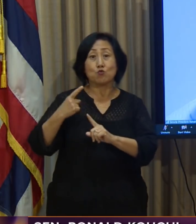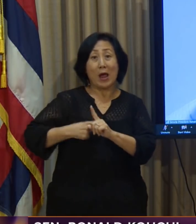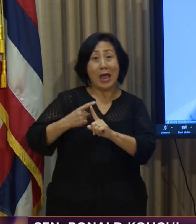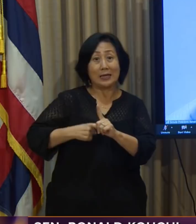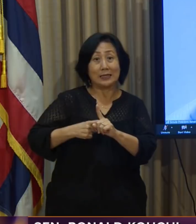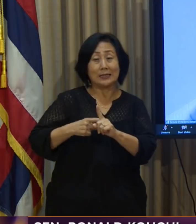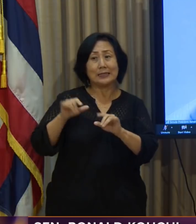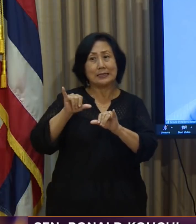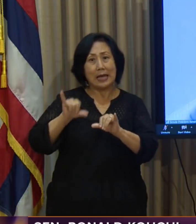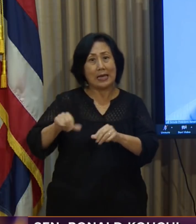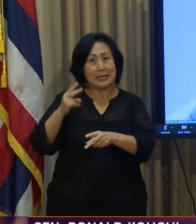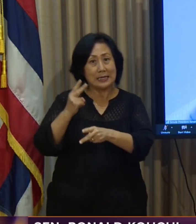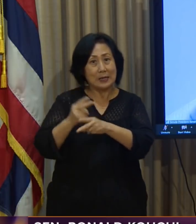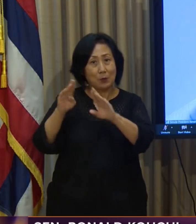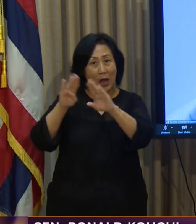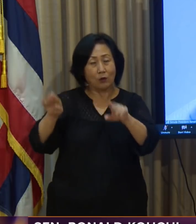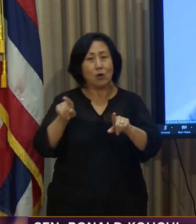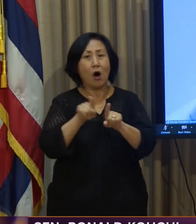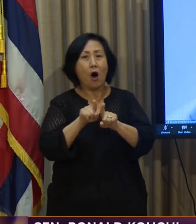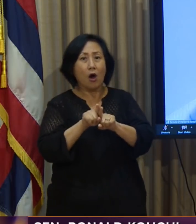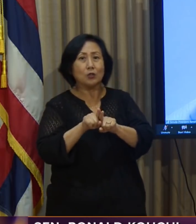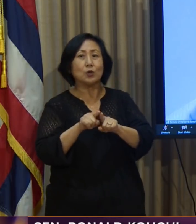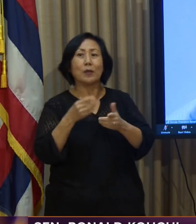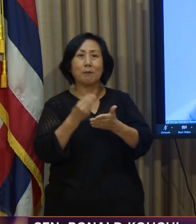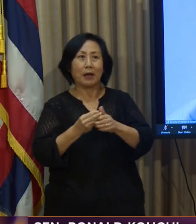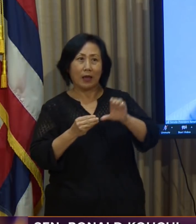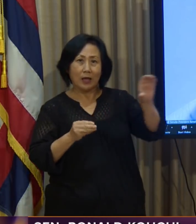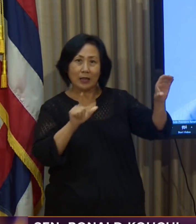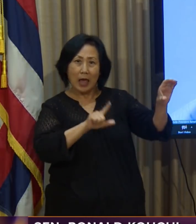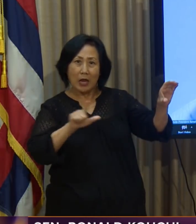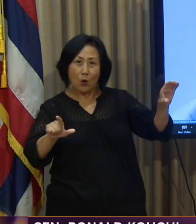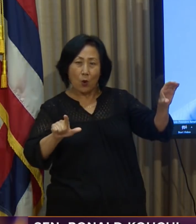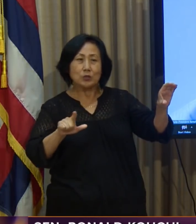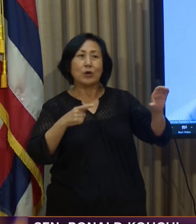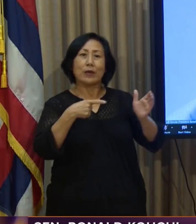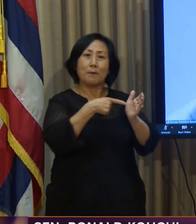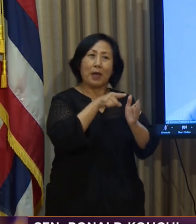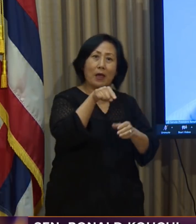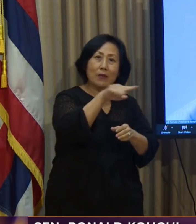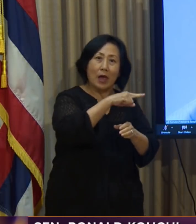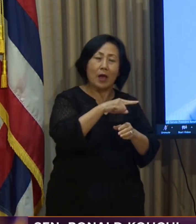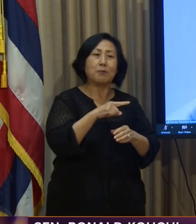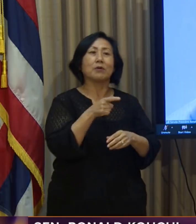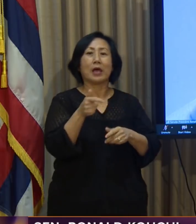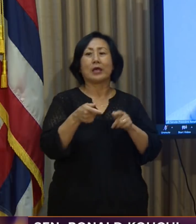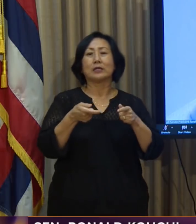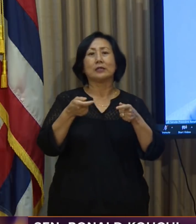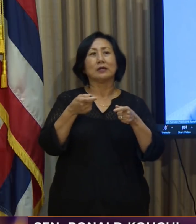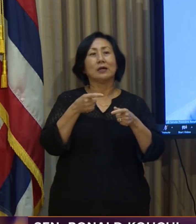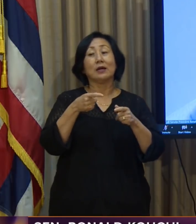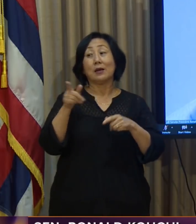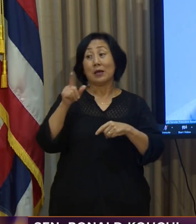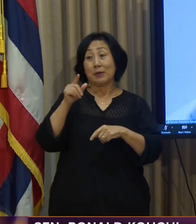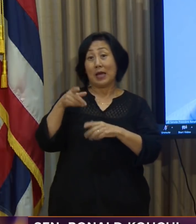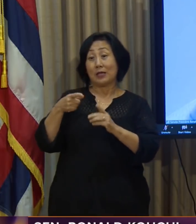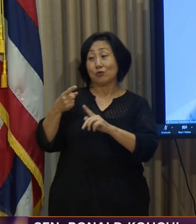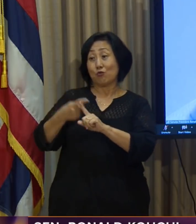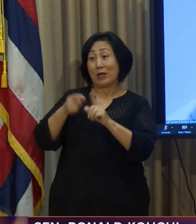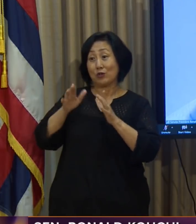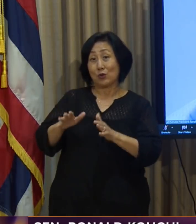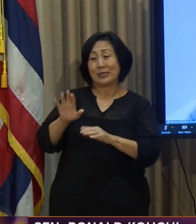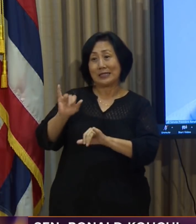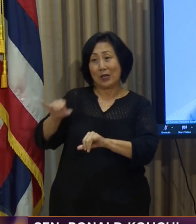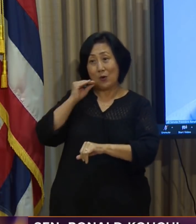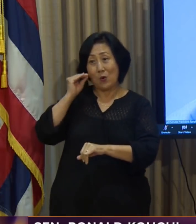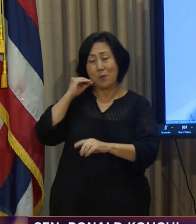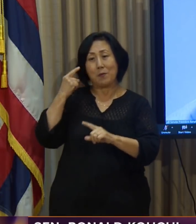time ensuring that the landlords with be able to get the funds they need to continue to pay their mortgages so